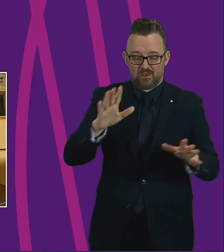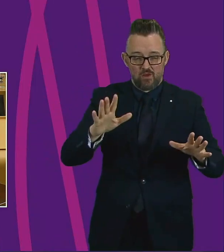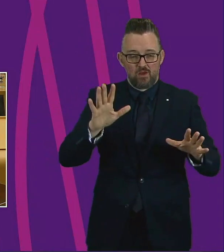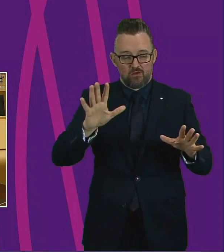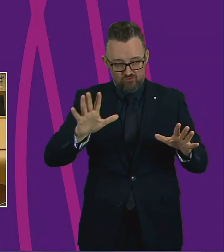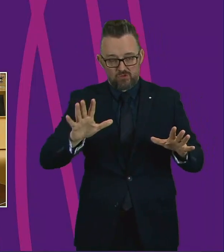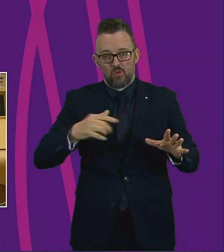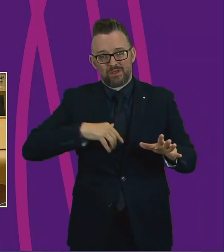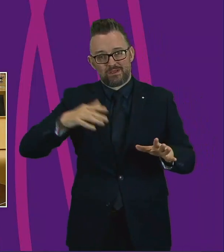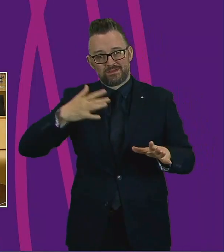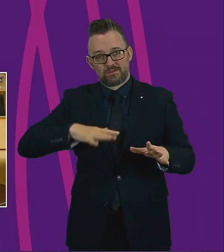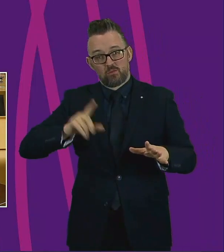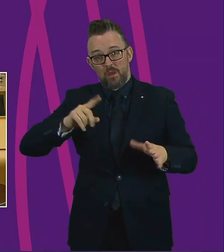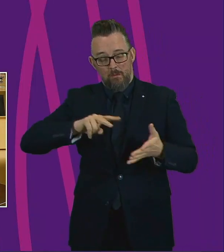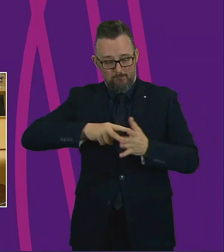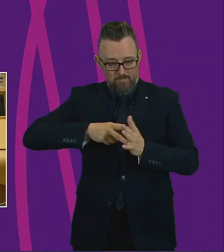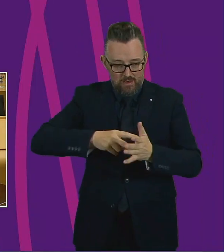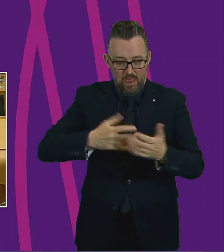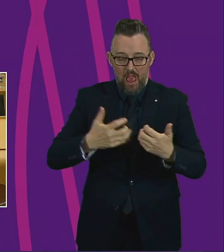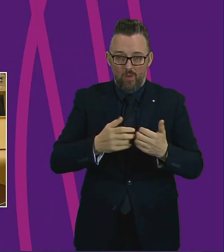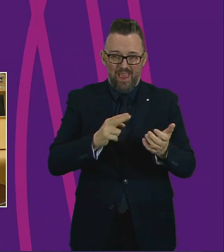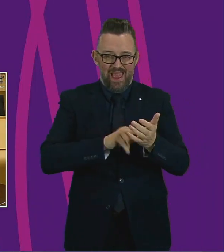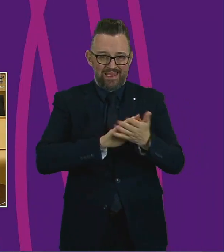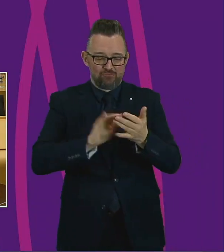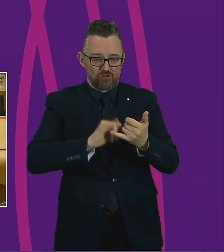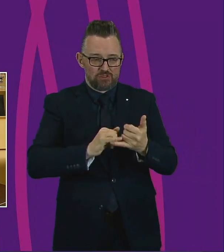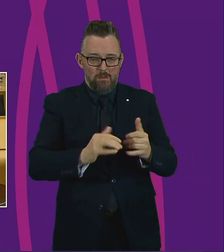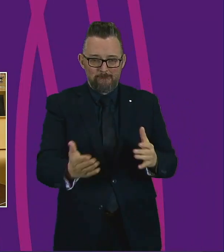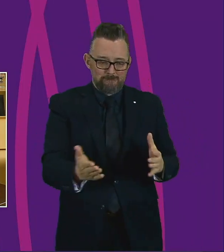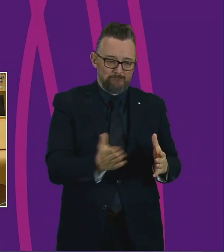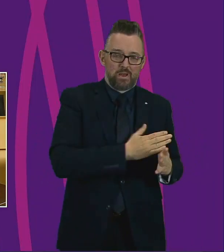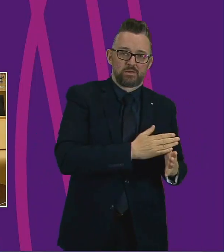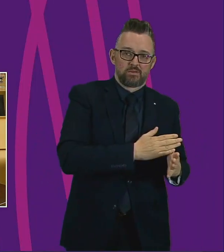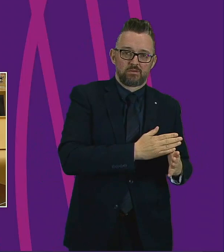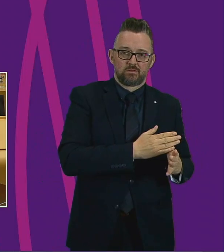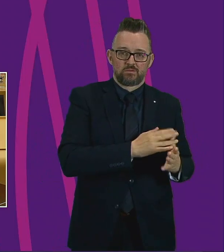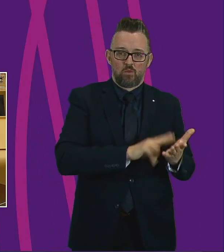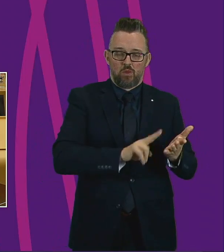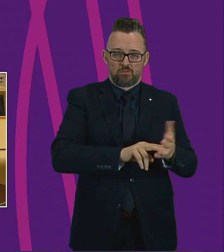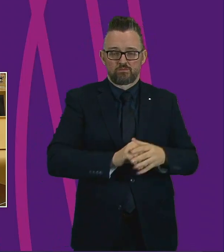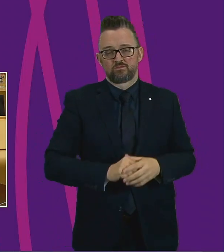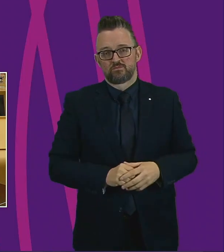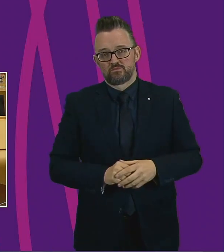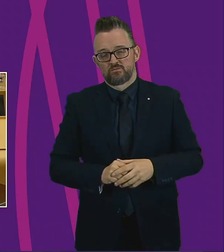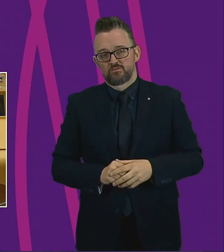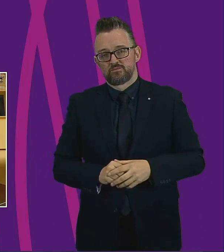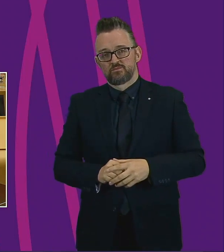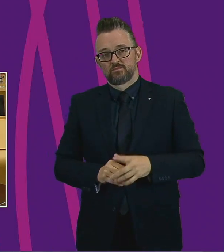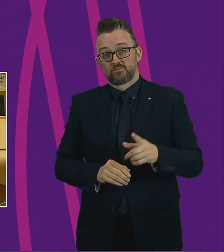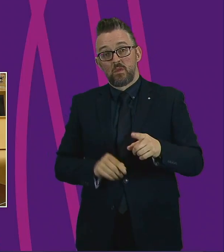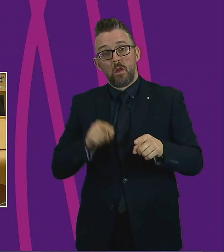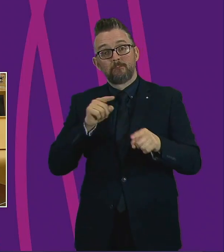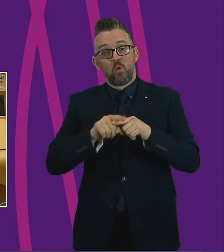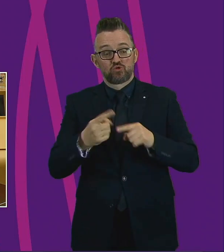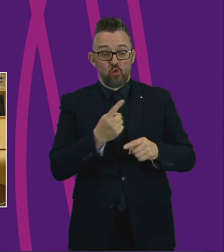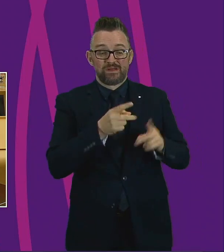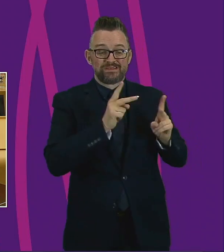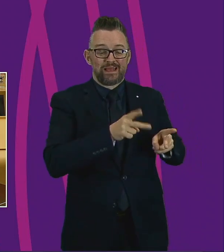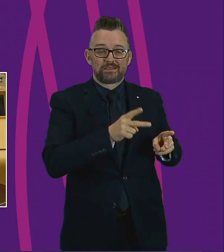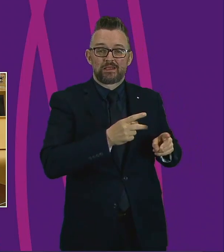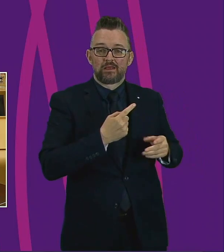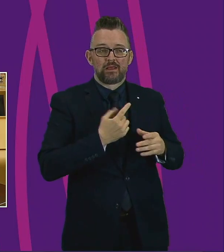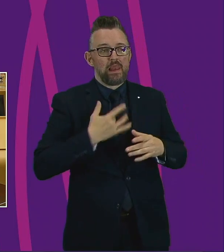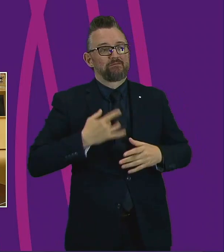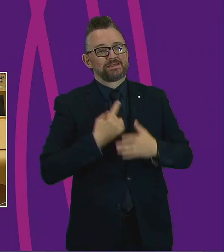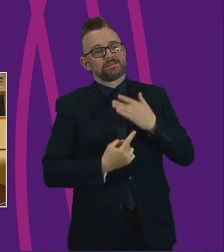the work soon to get our NHS back on track. Doctors say that most of the cases involve older people living